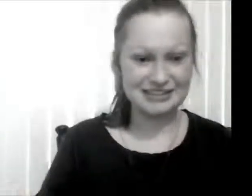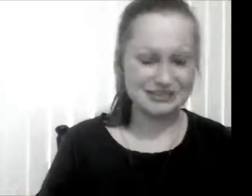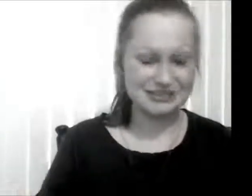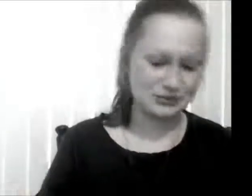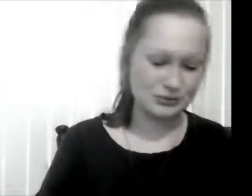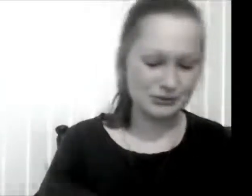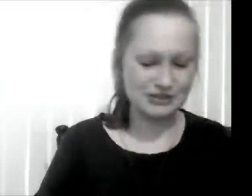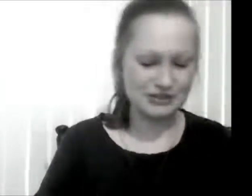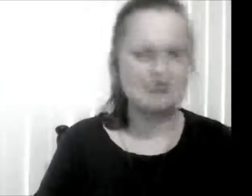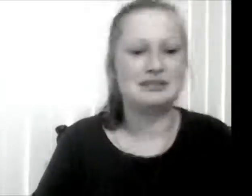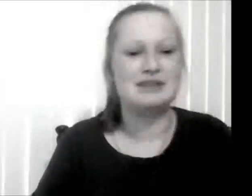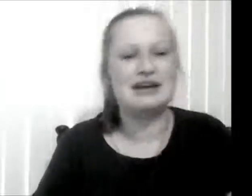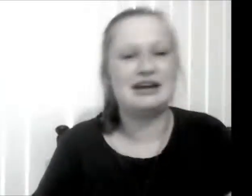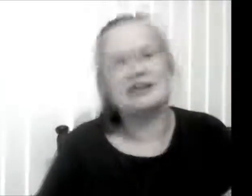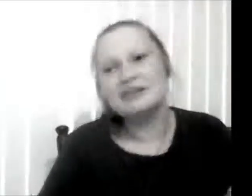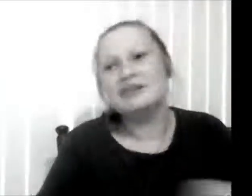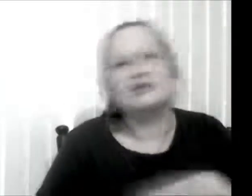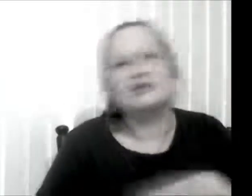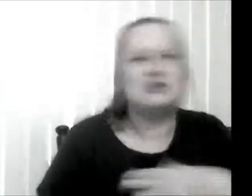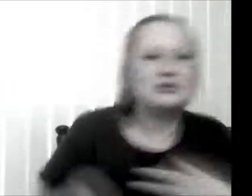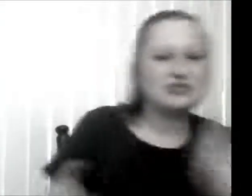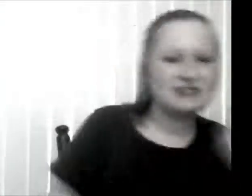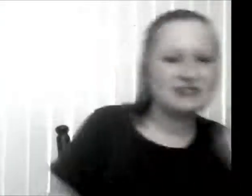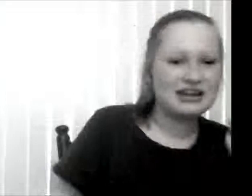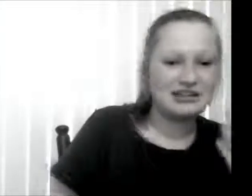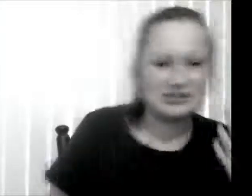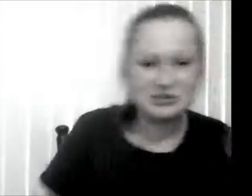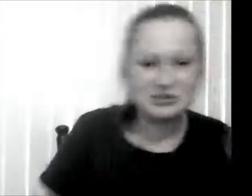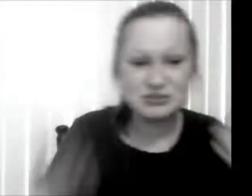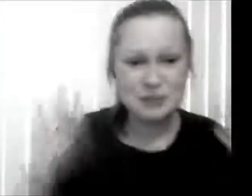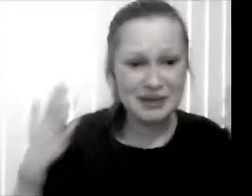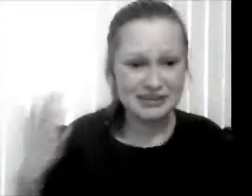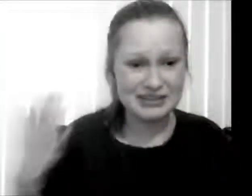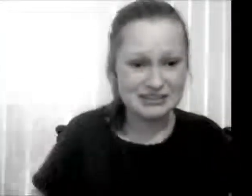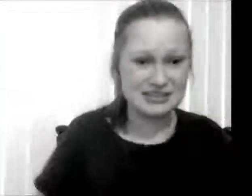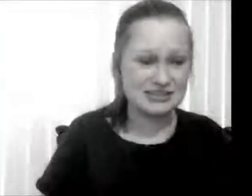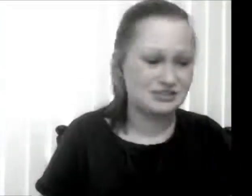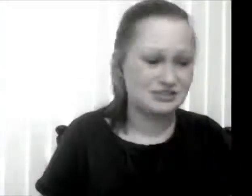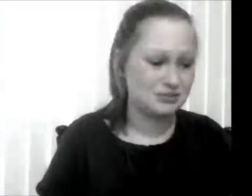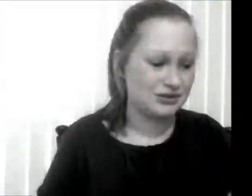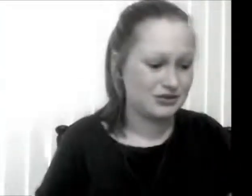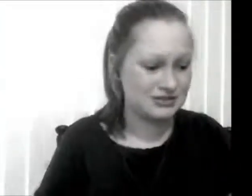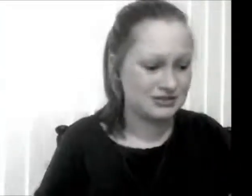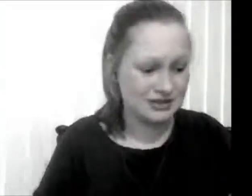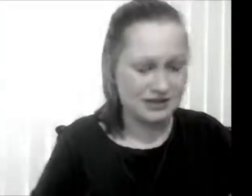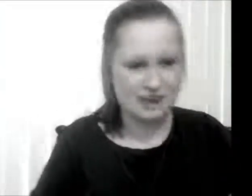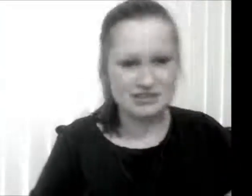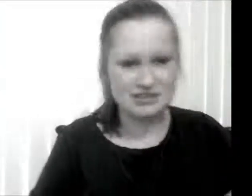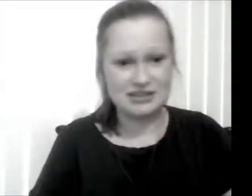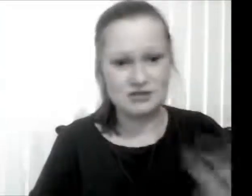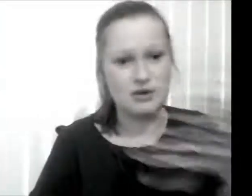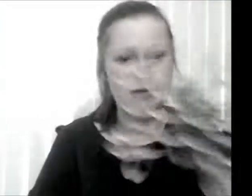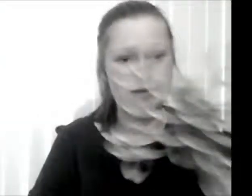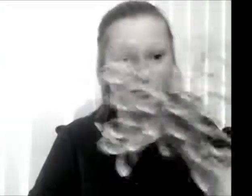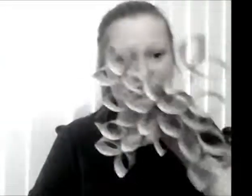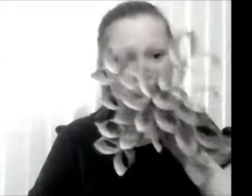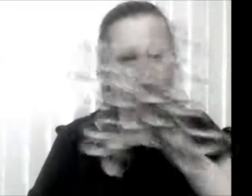That's cool. can like so do you have any ideas. can swap ideas to things to do because after this I have no idea what I'm going to do.